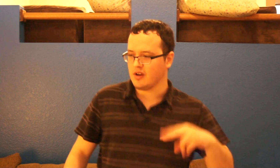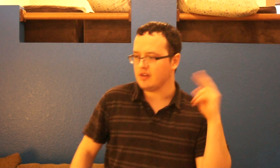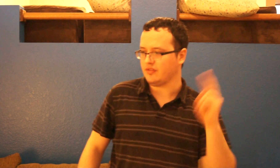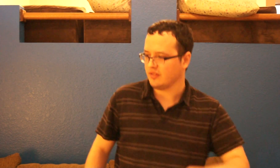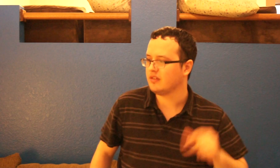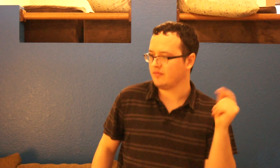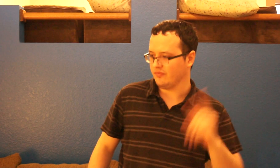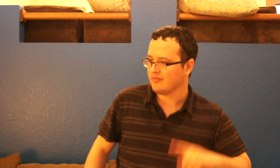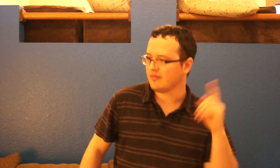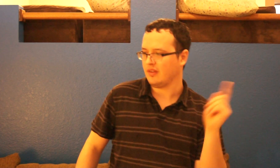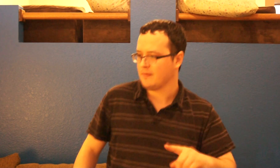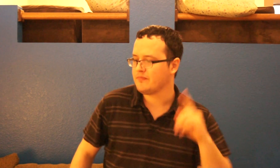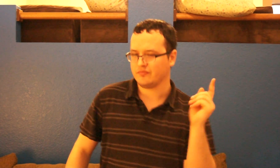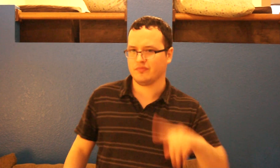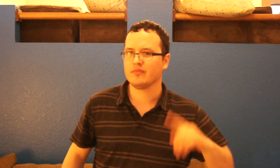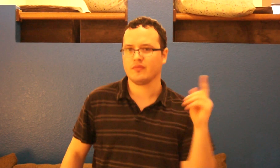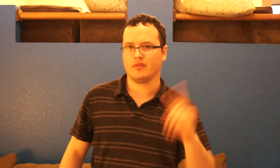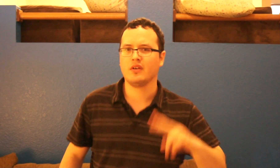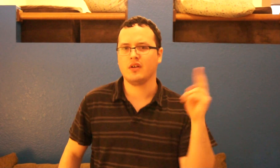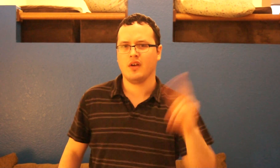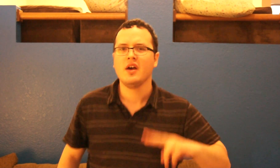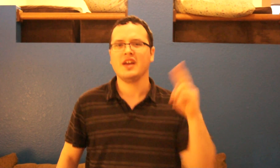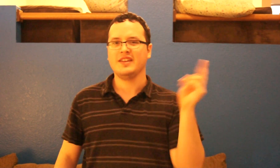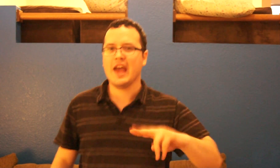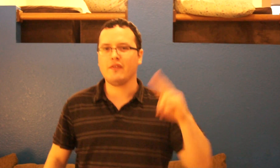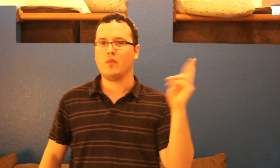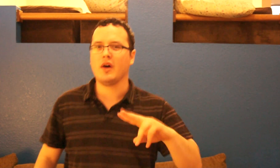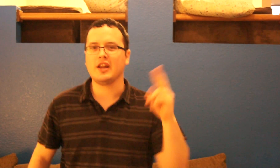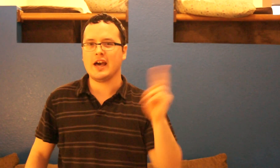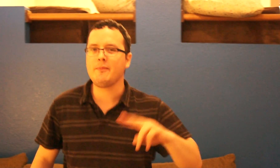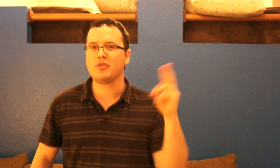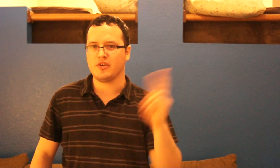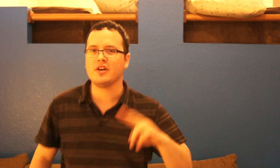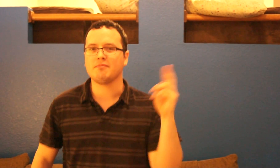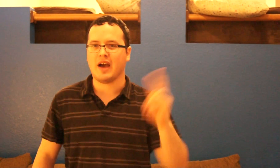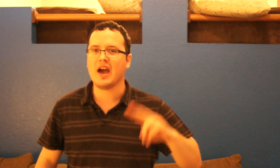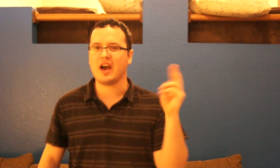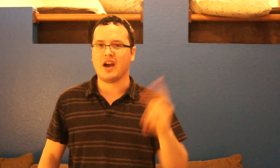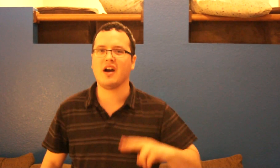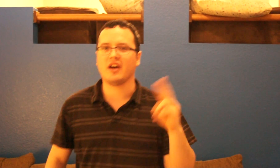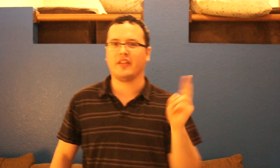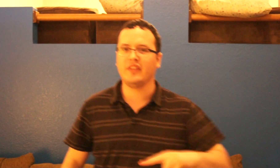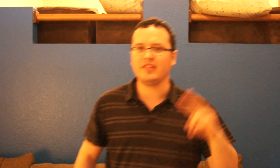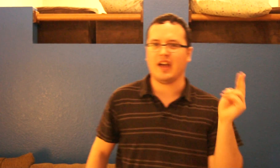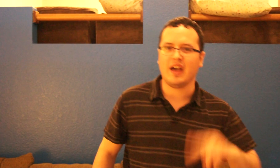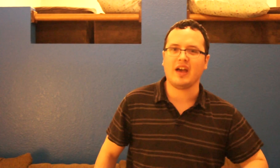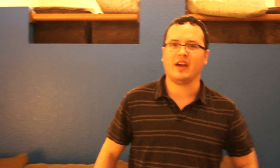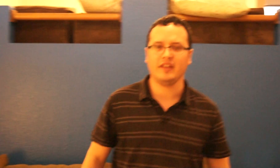never wanna put my heart on the line